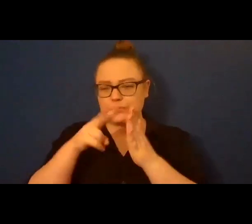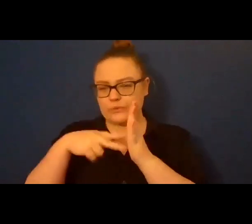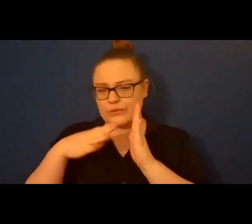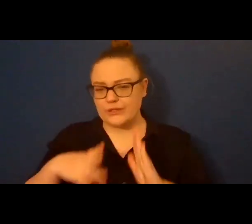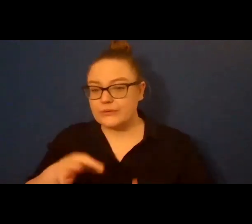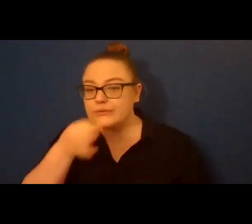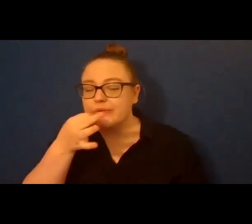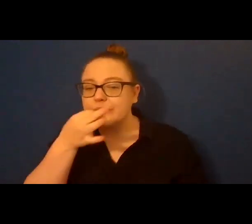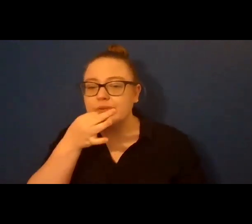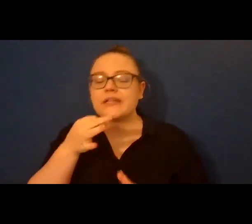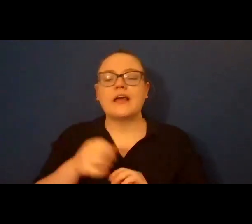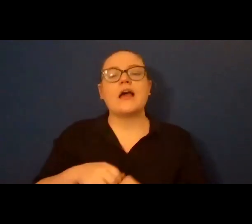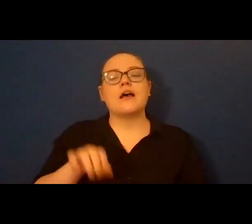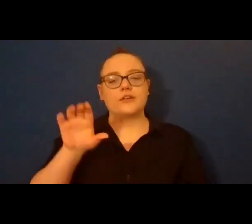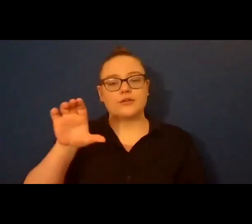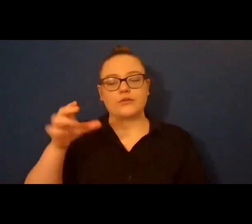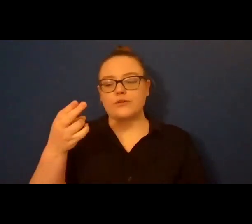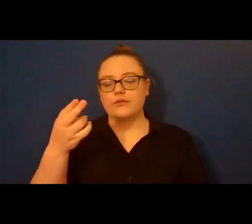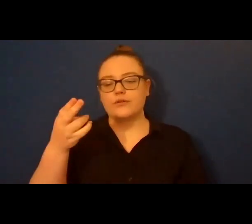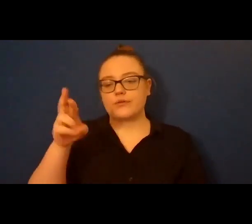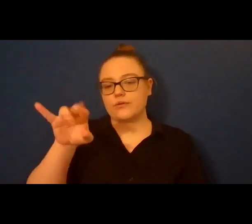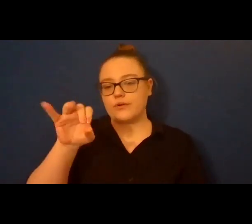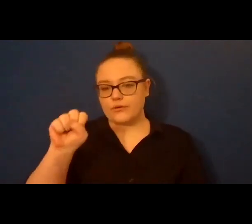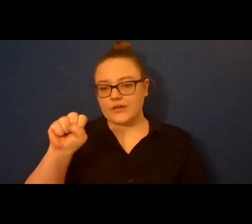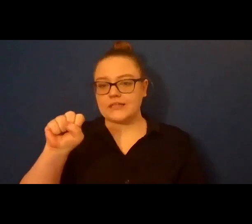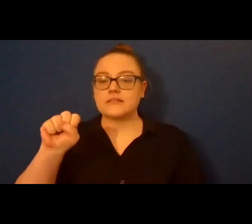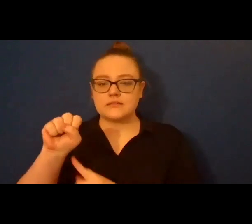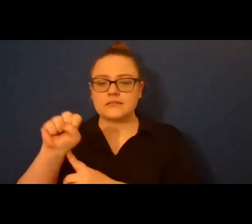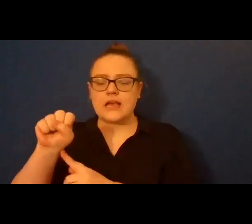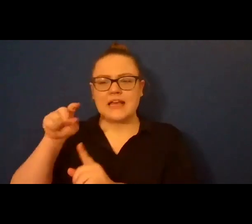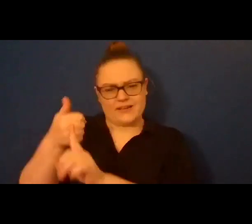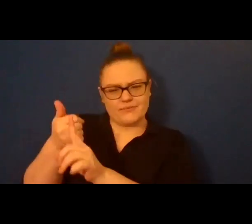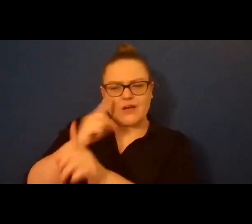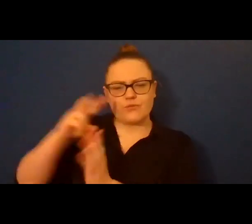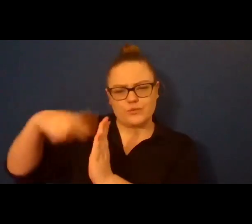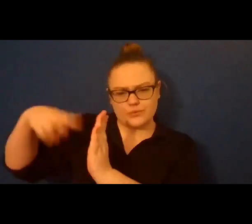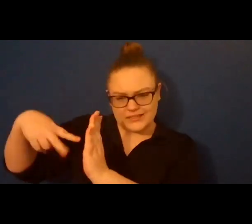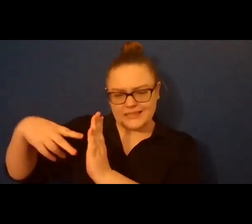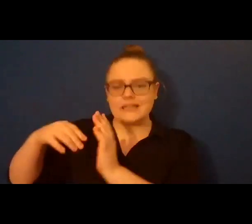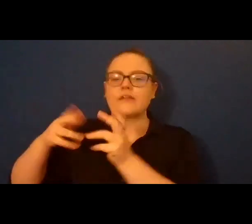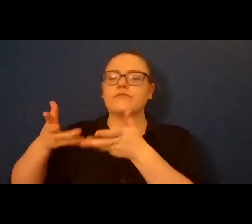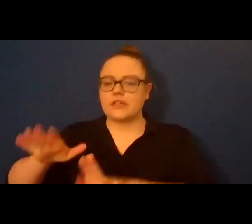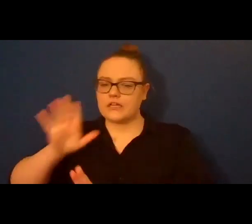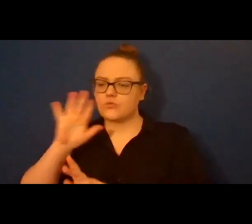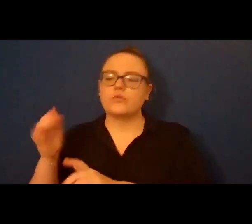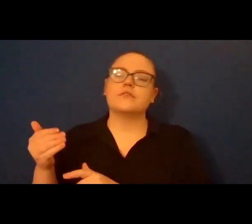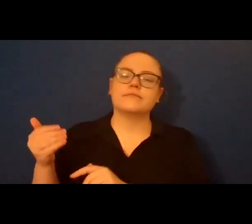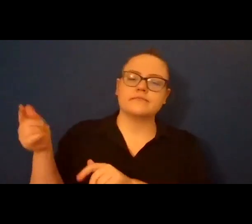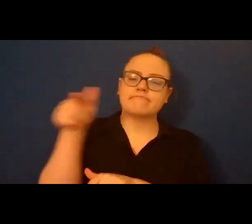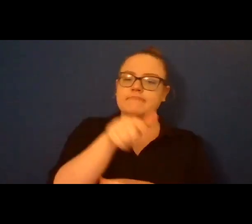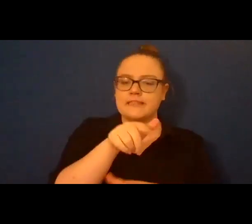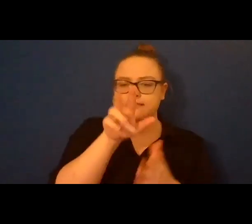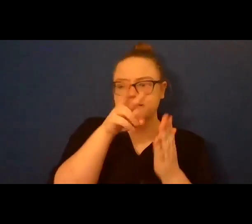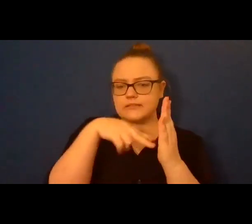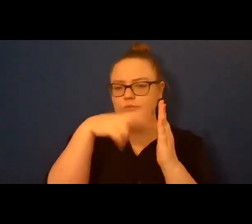Chris will read. And then I'll come, I'll pop back into your screen to introduce our next reader and so forth. We'll do some quick conversation after